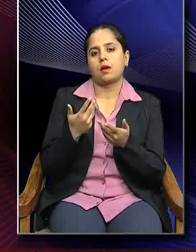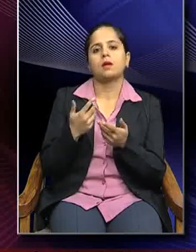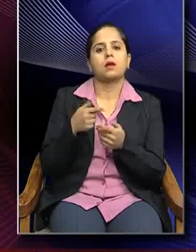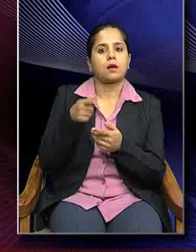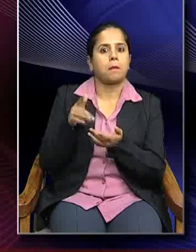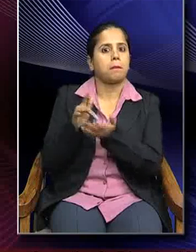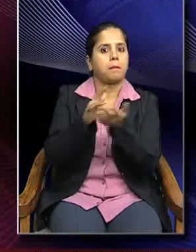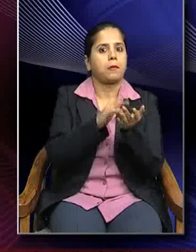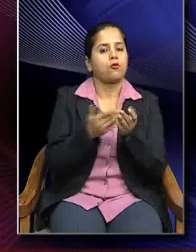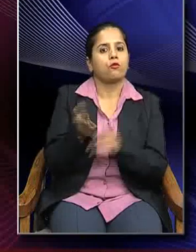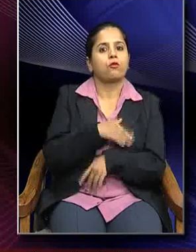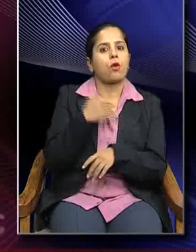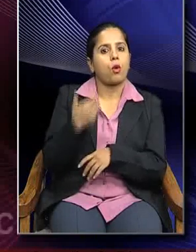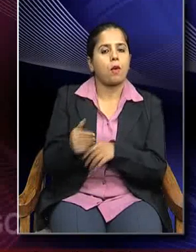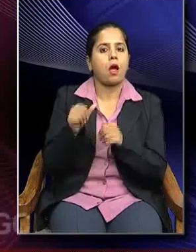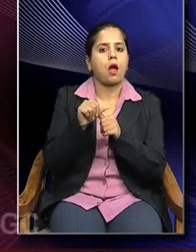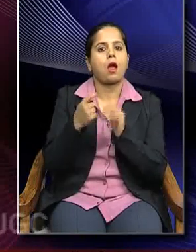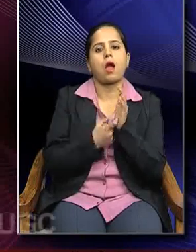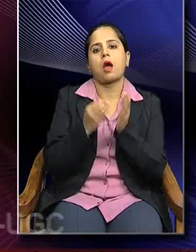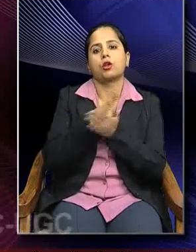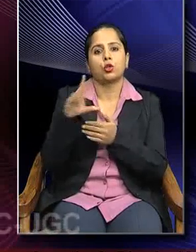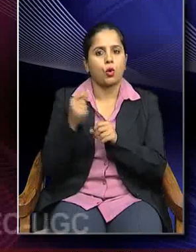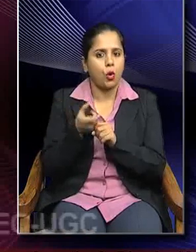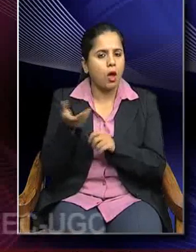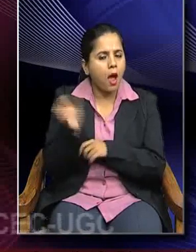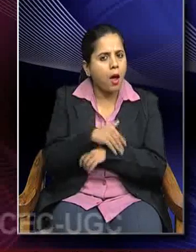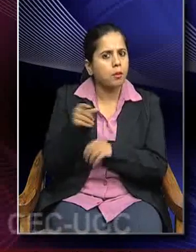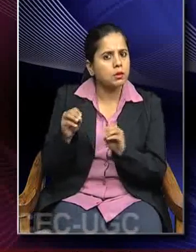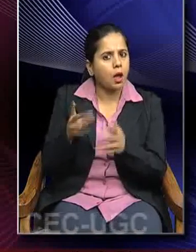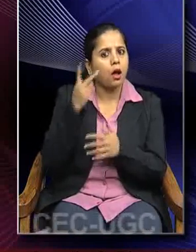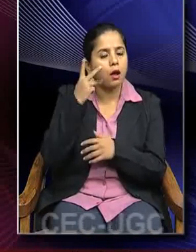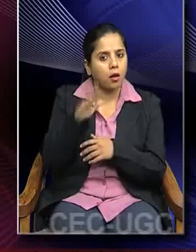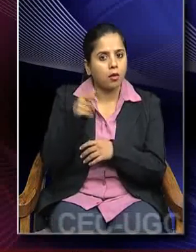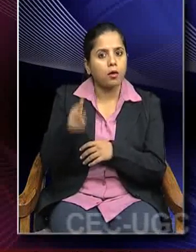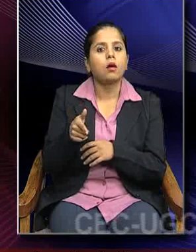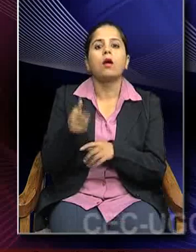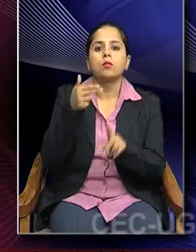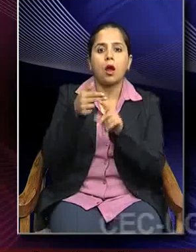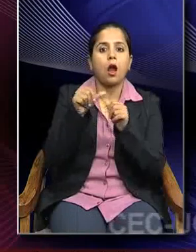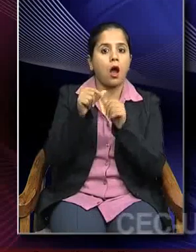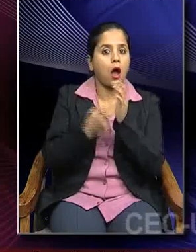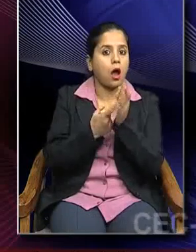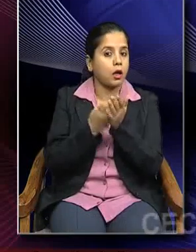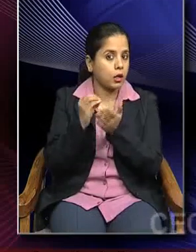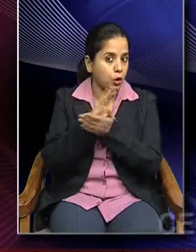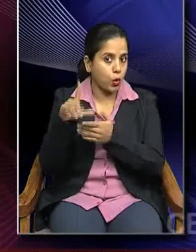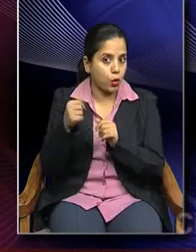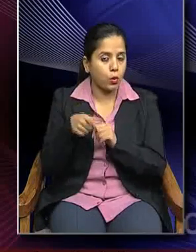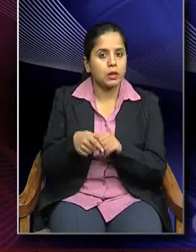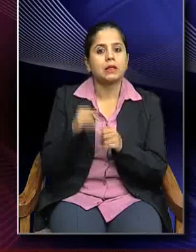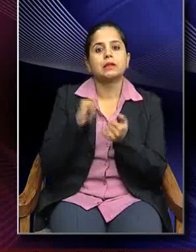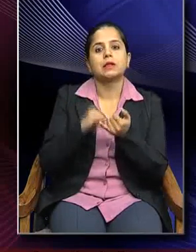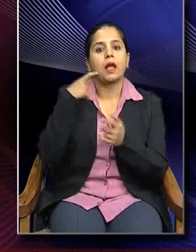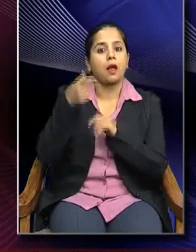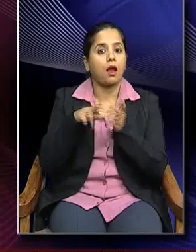place from where these archaeological specimen are coming, where the archaeological specimen of Sikandar and